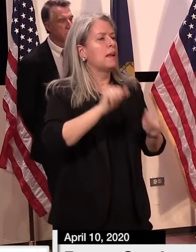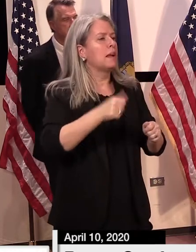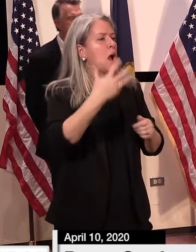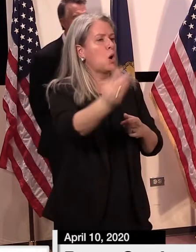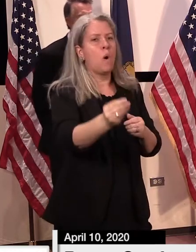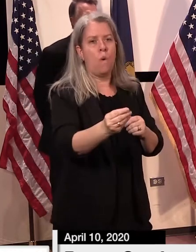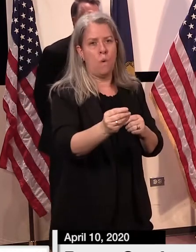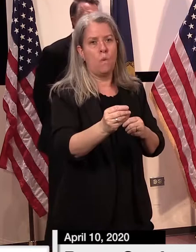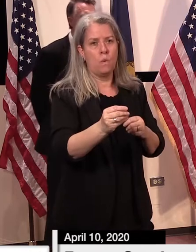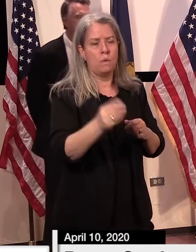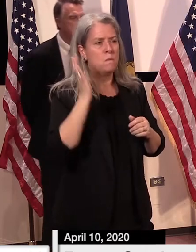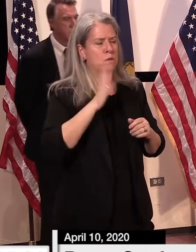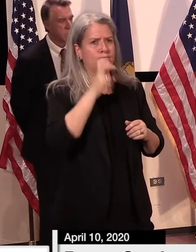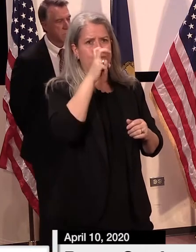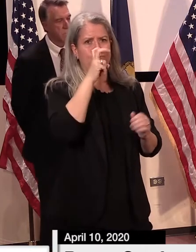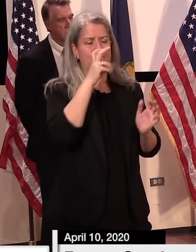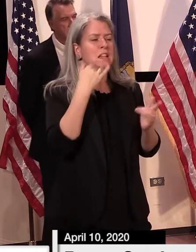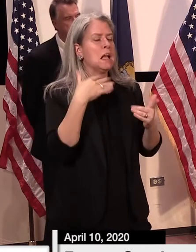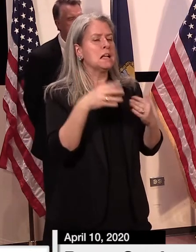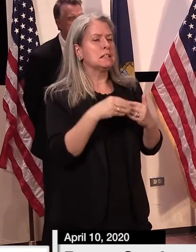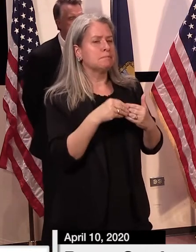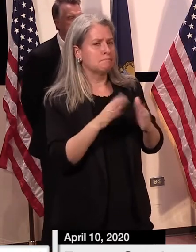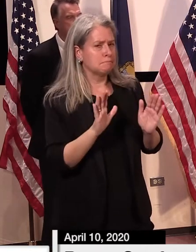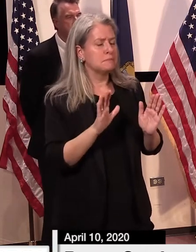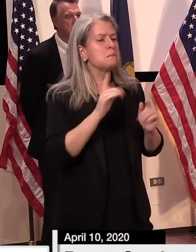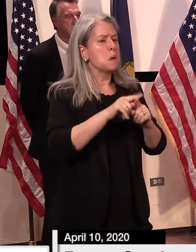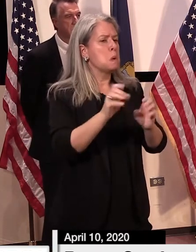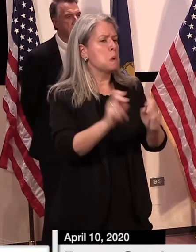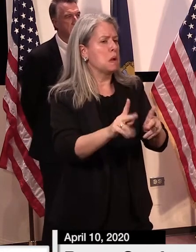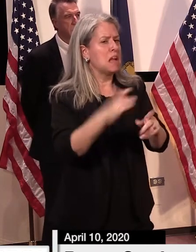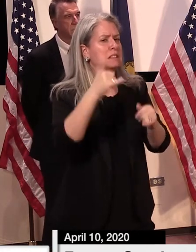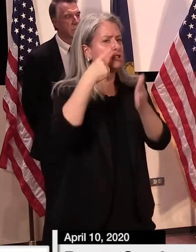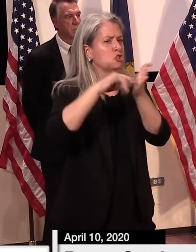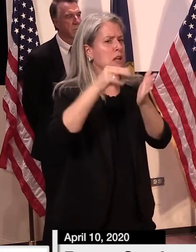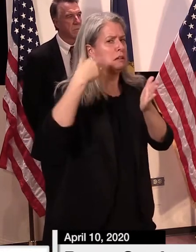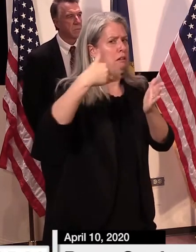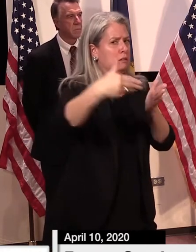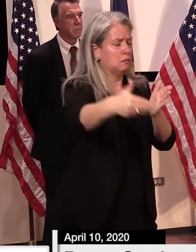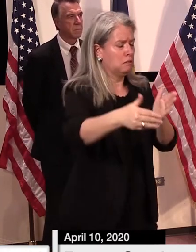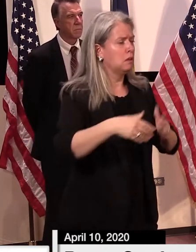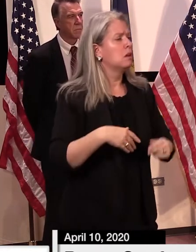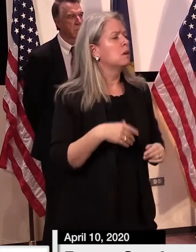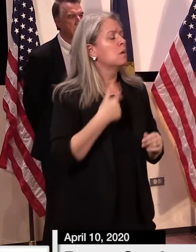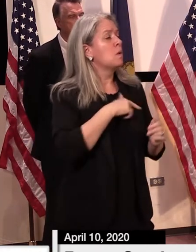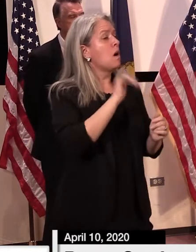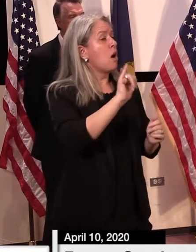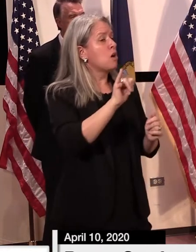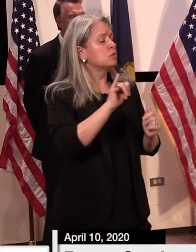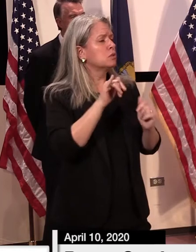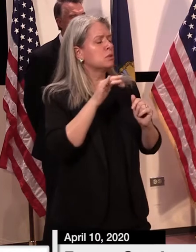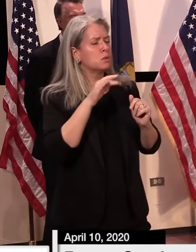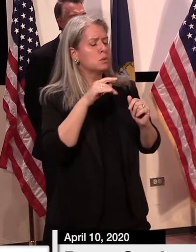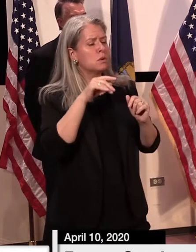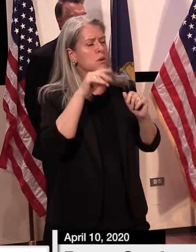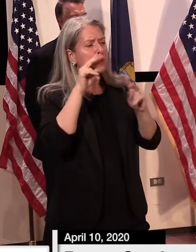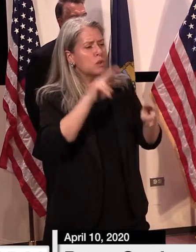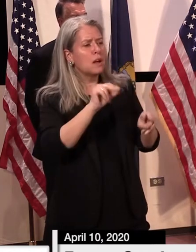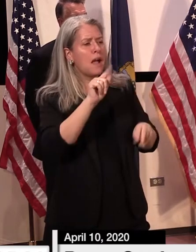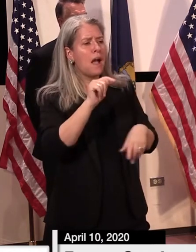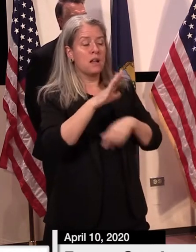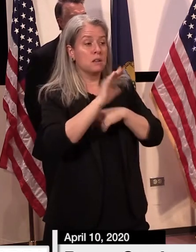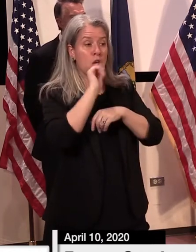looked at the population beyond the Senate in making sure